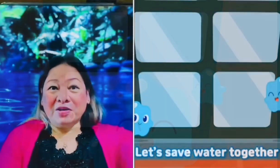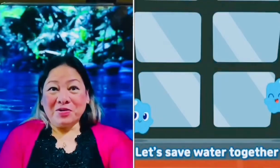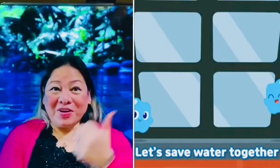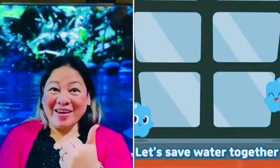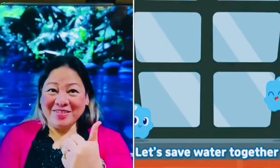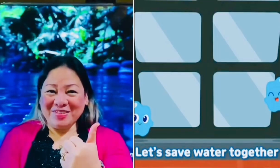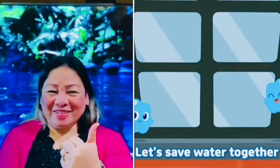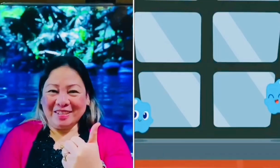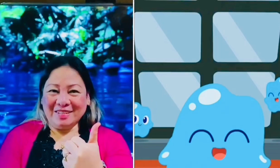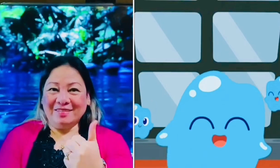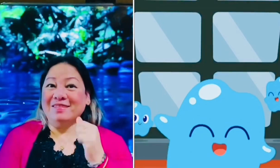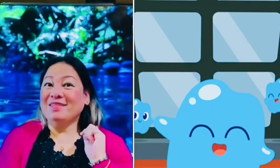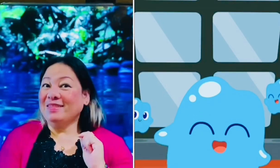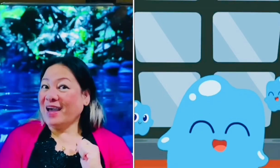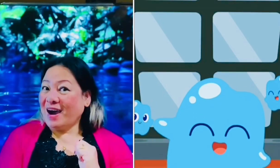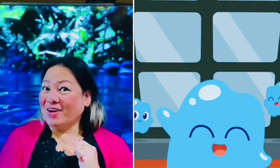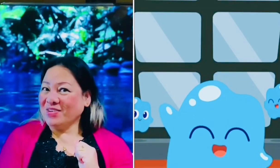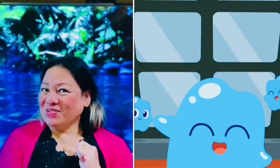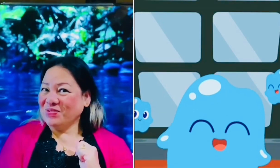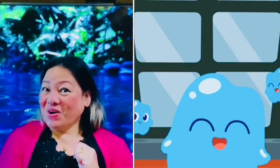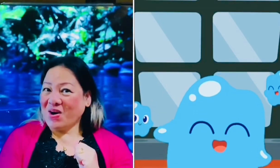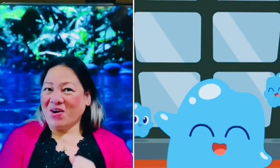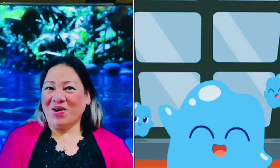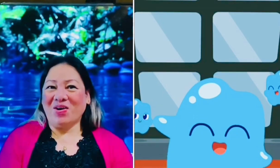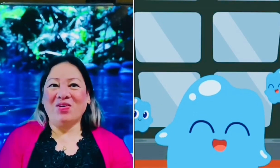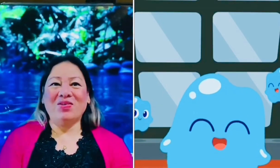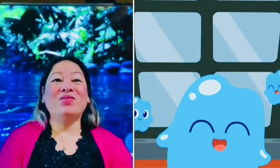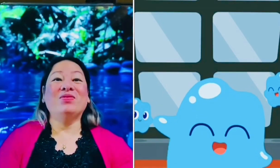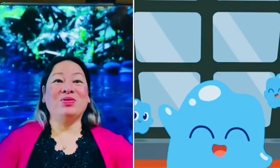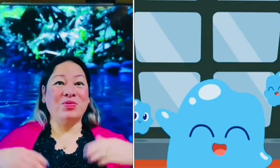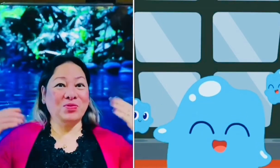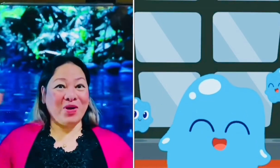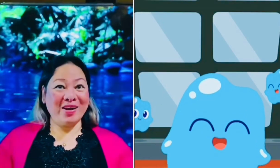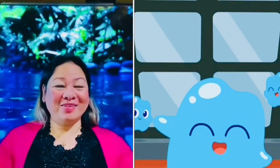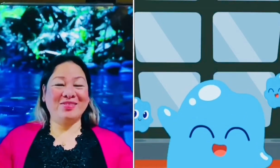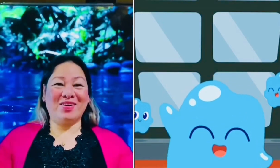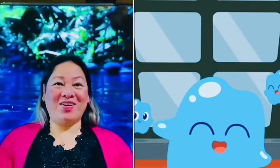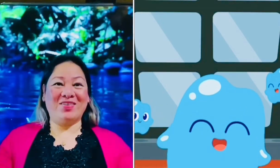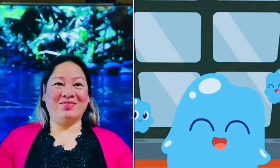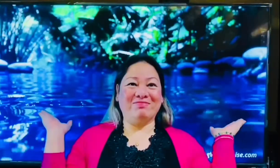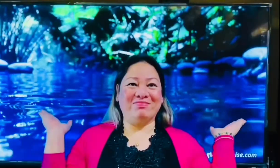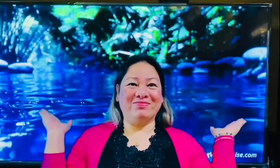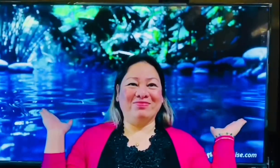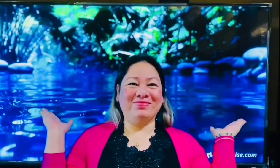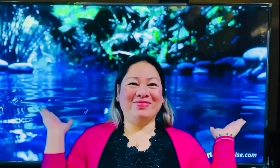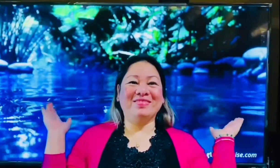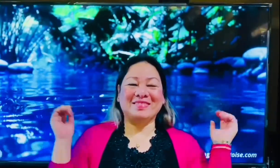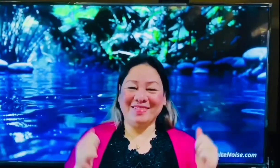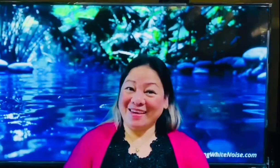water hey children now you know the water song